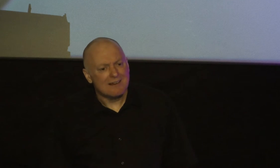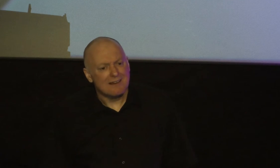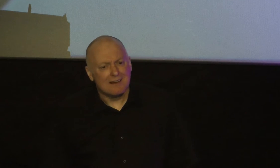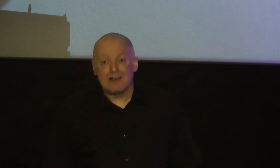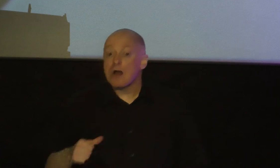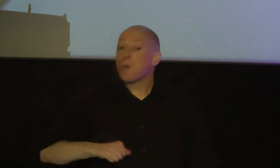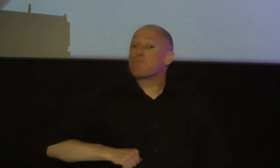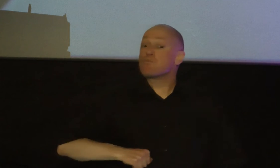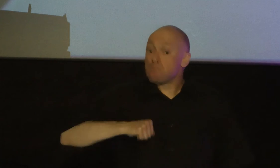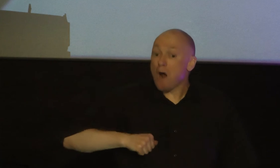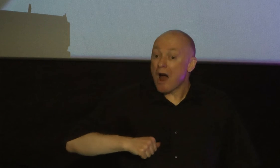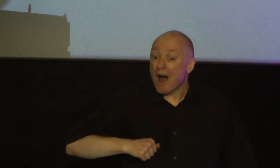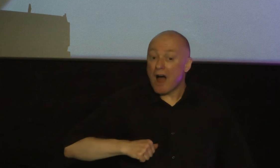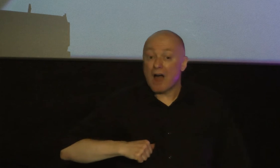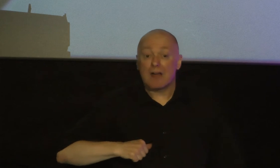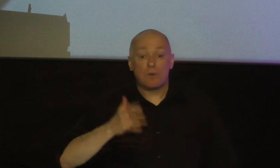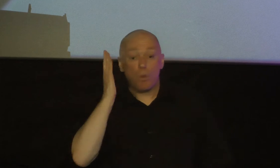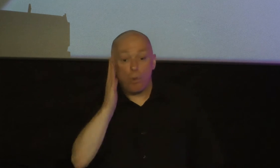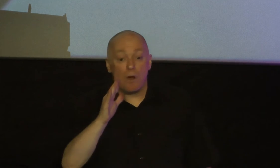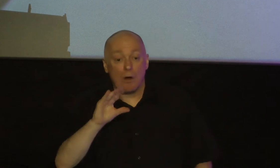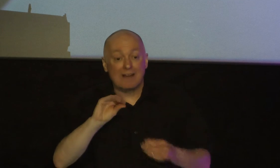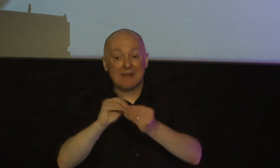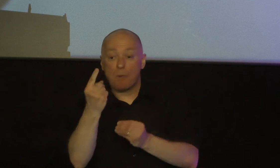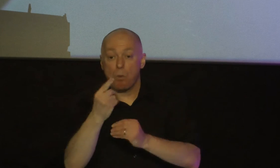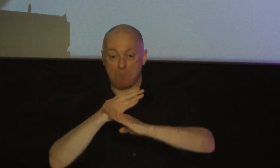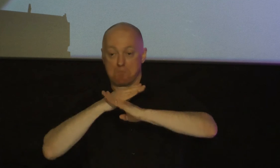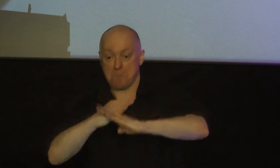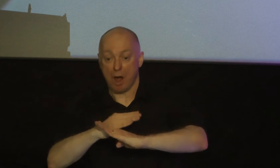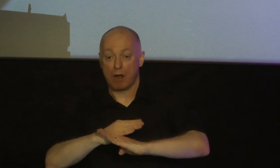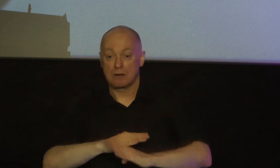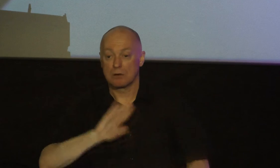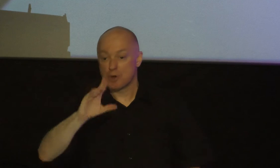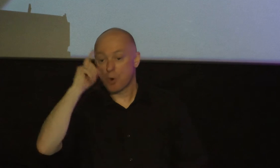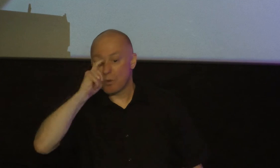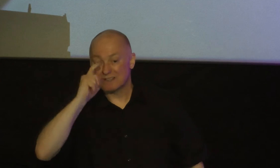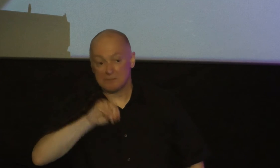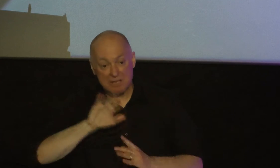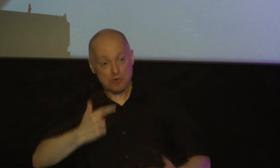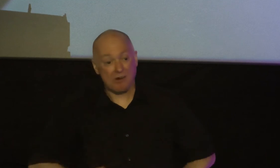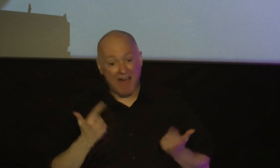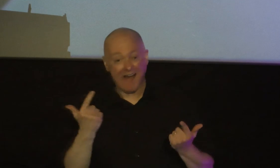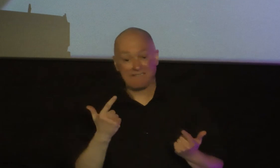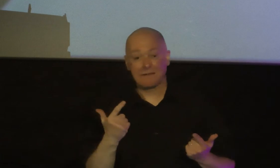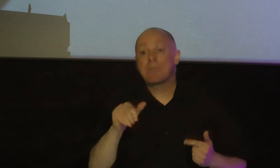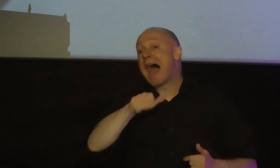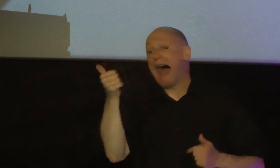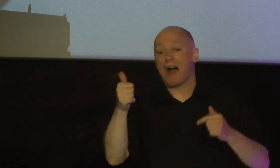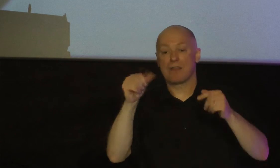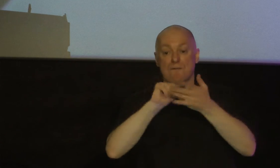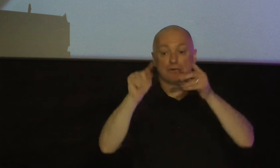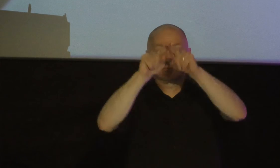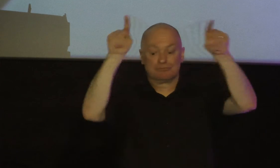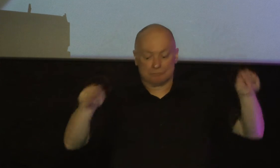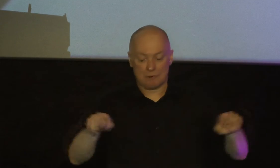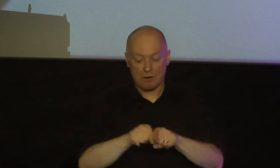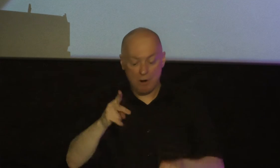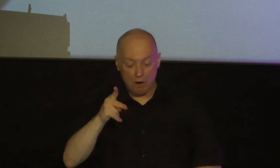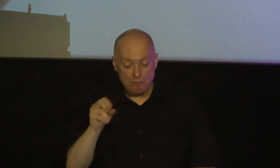will be the number one threat to wisdom in our lives on the screen for you again proverbs 11 verse 2 it says this